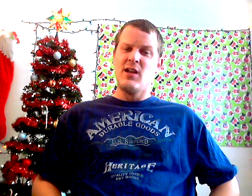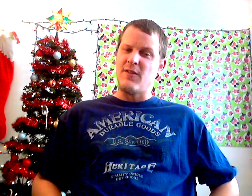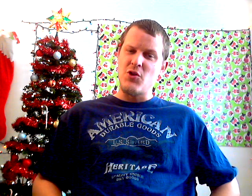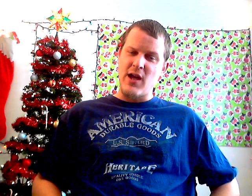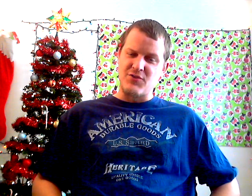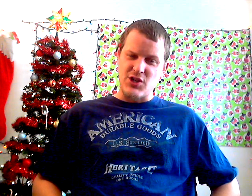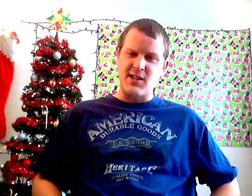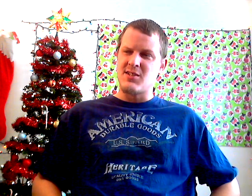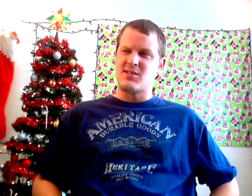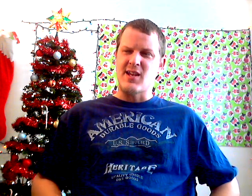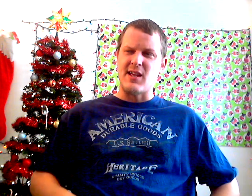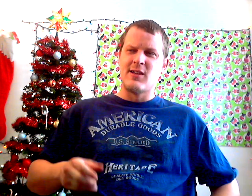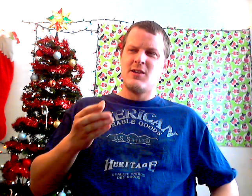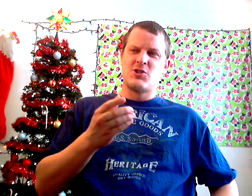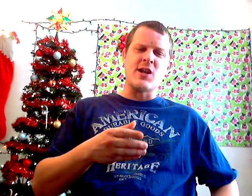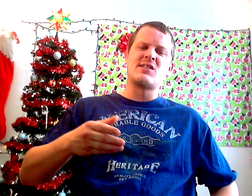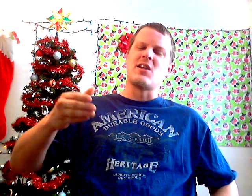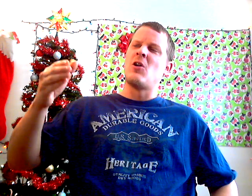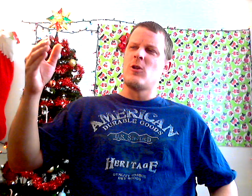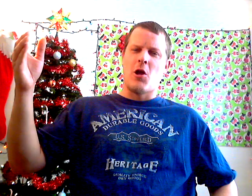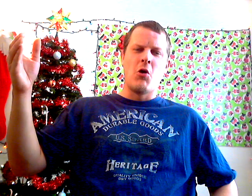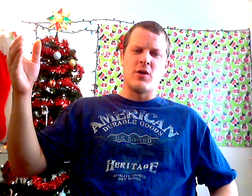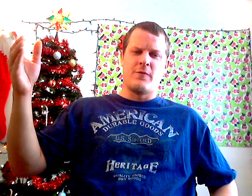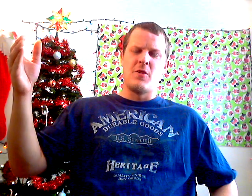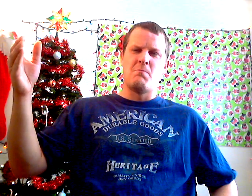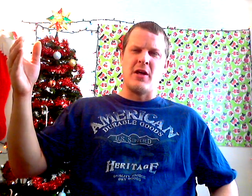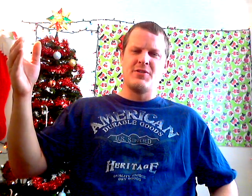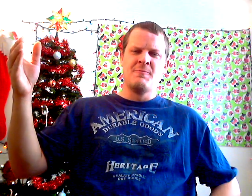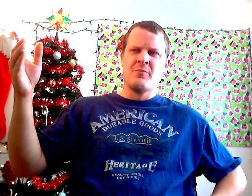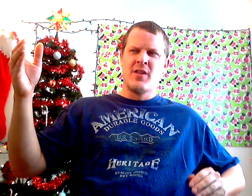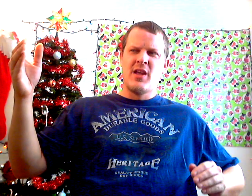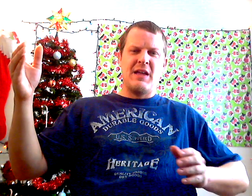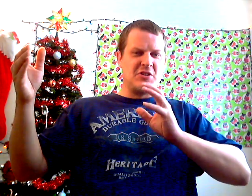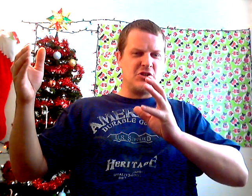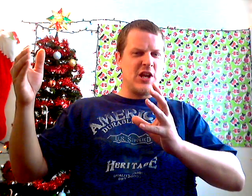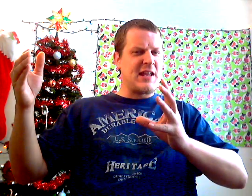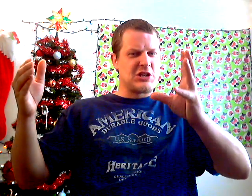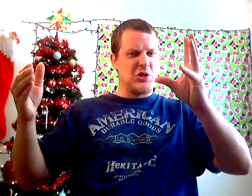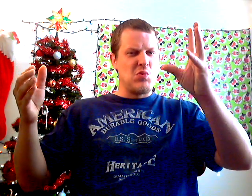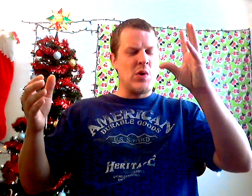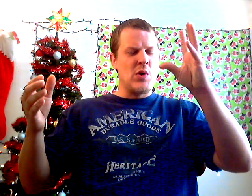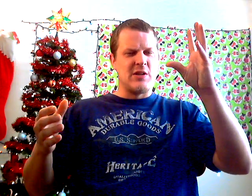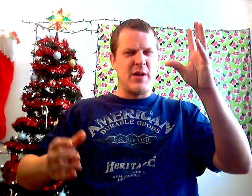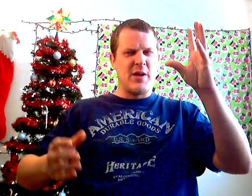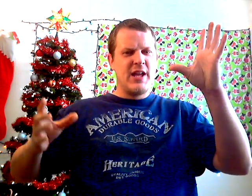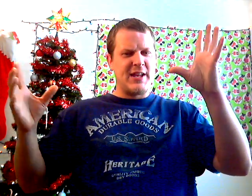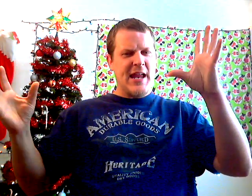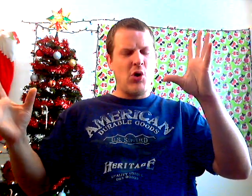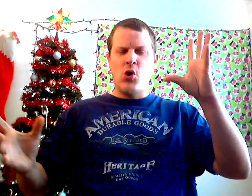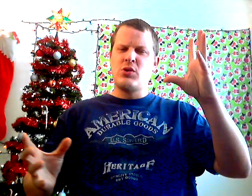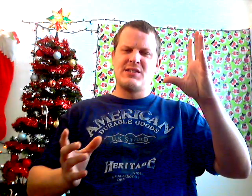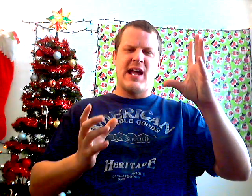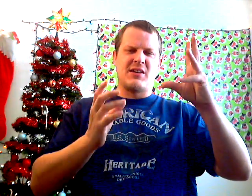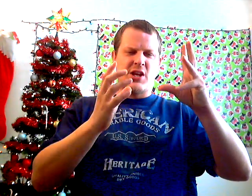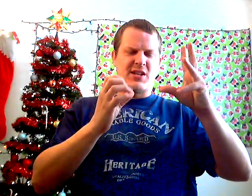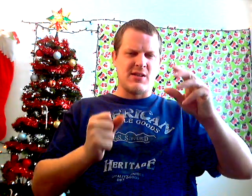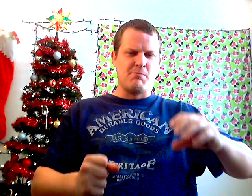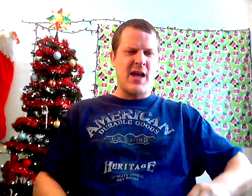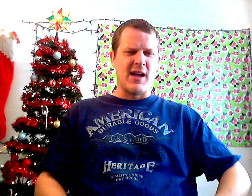If you have Jake the Snake chasing Hulk Hogan for the belt and then Jake actually wins the belt and now Hogan's got to chase him back,